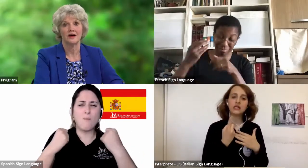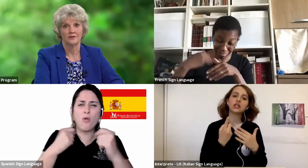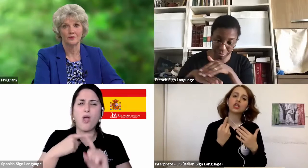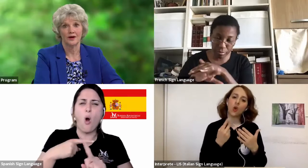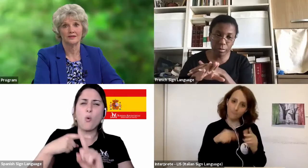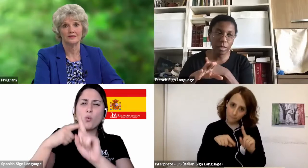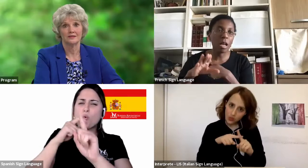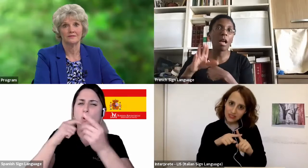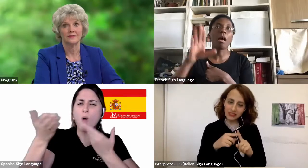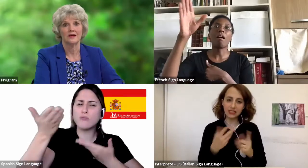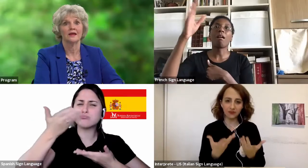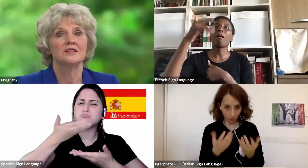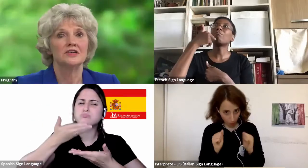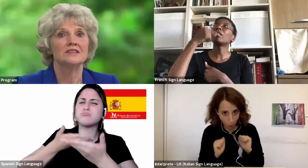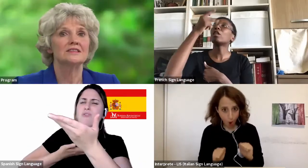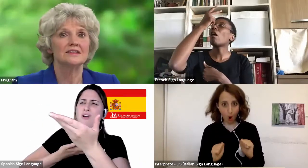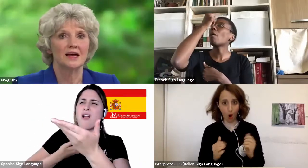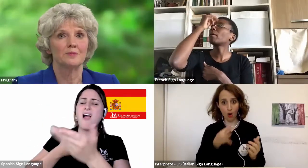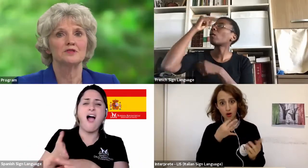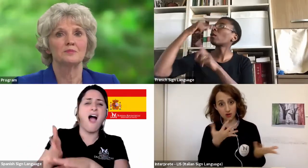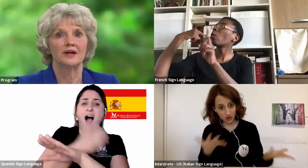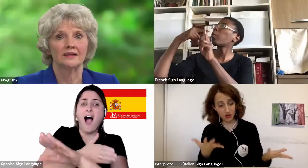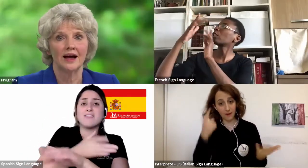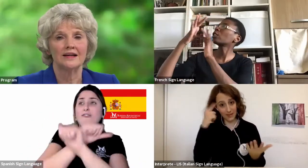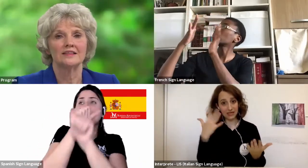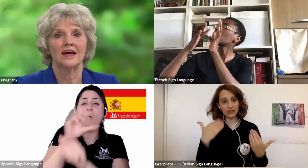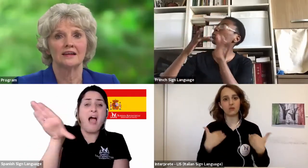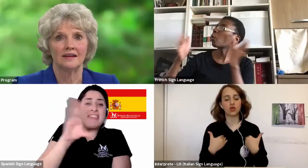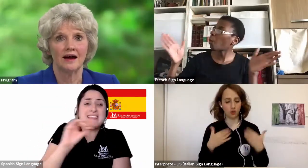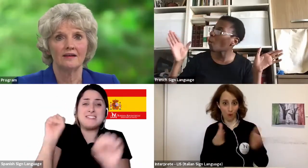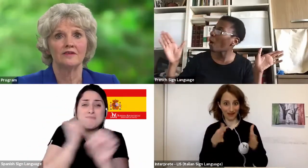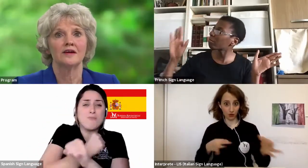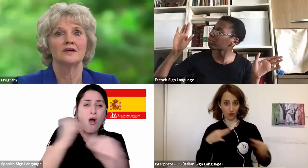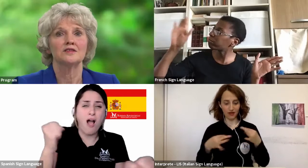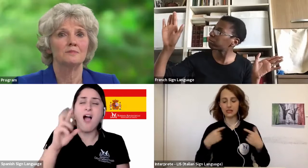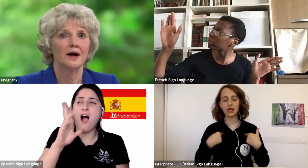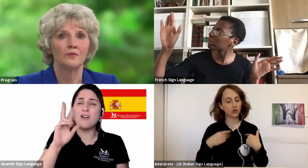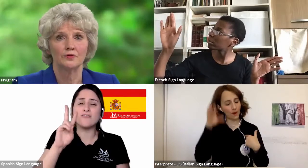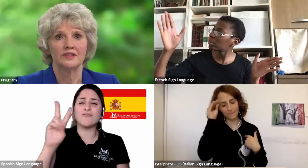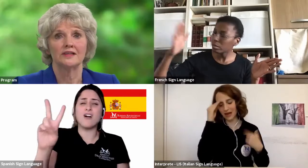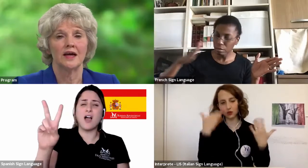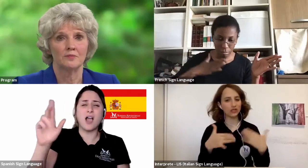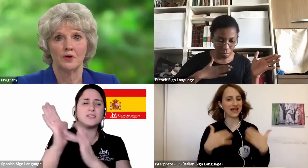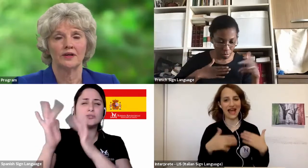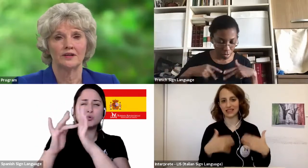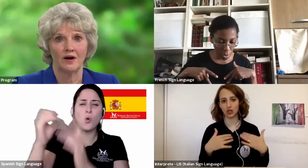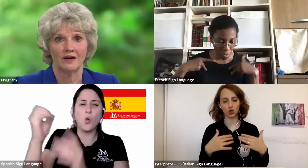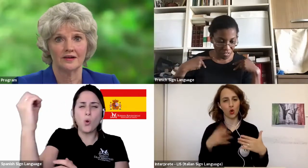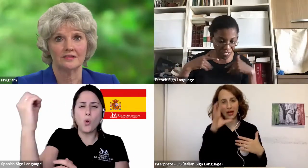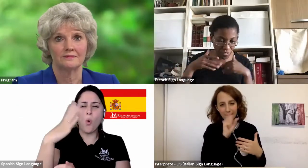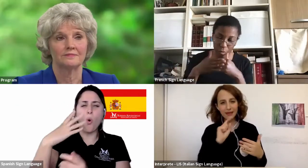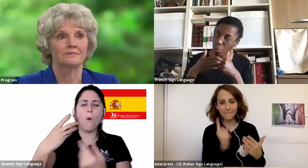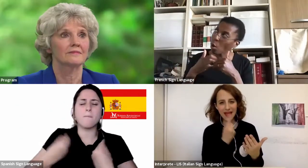otherwise. Jesus is able to bring light and life to my wounded and broken